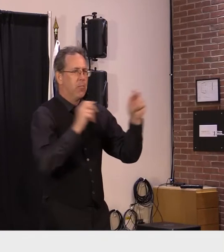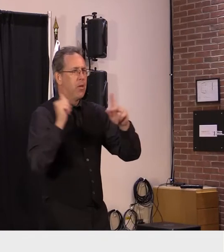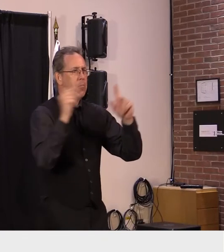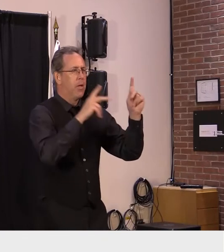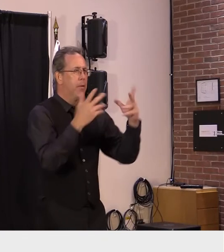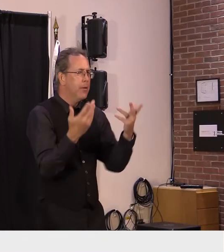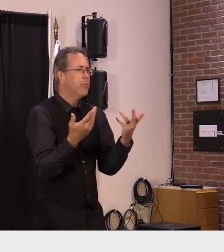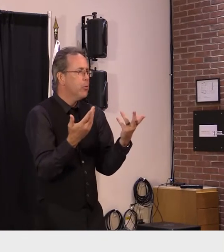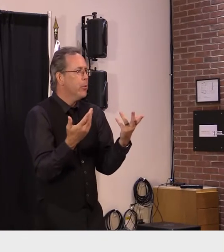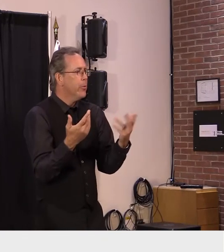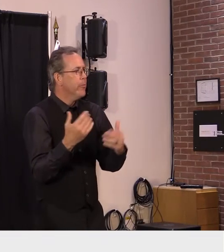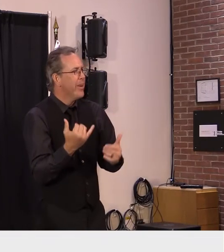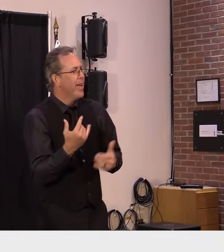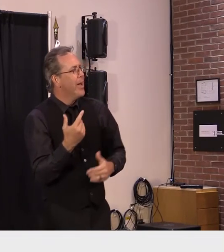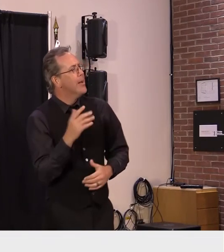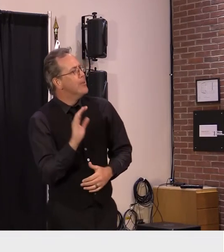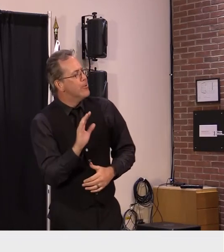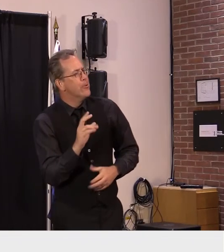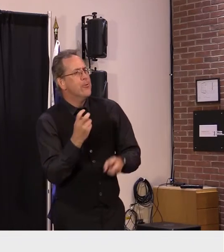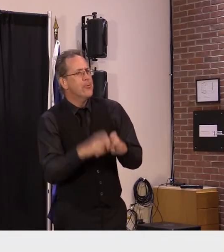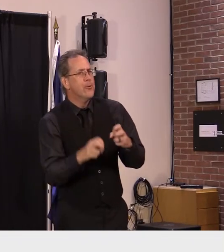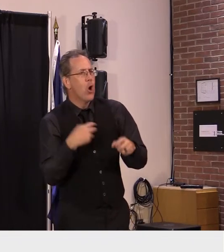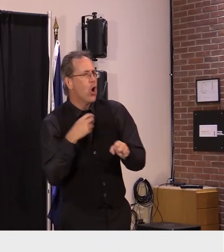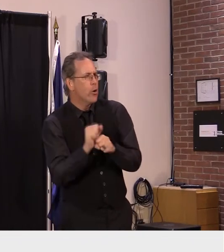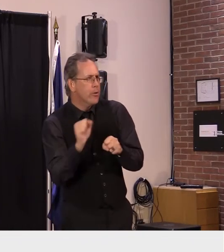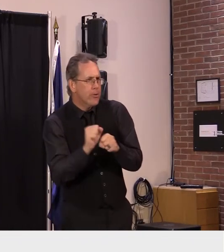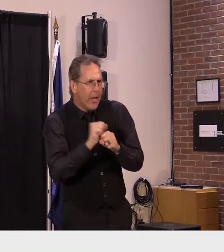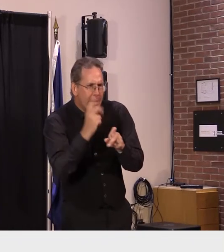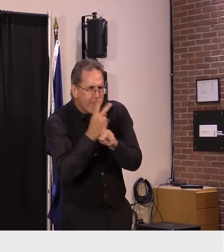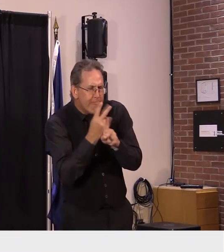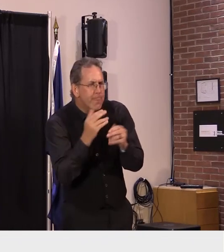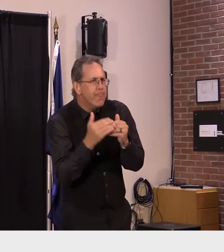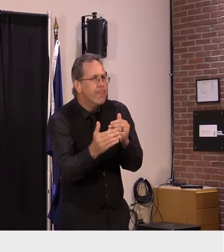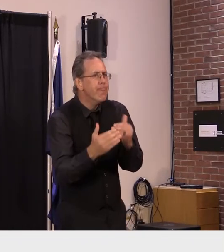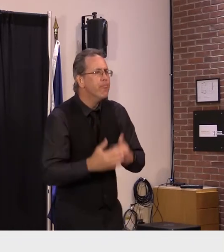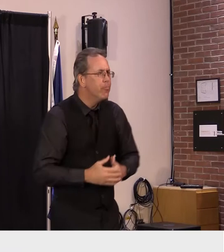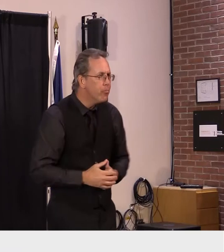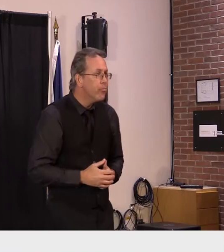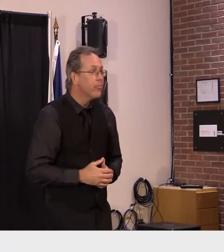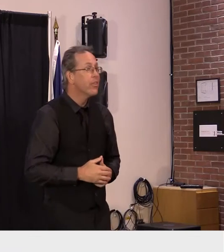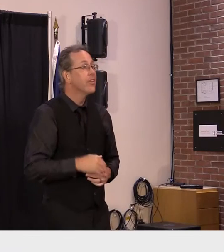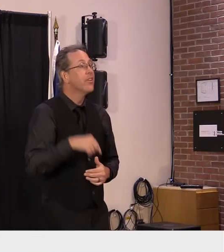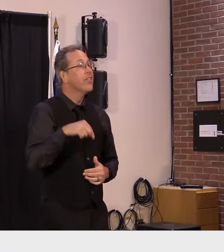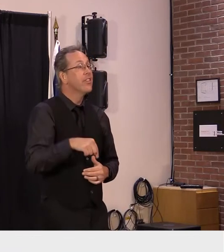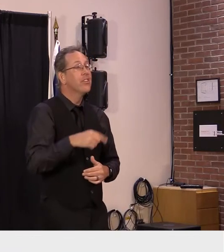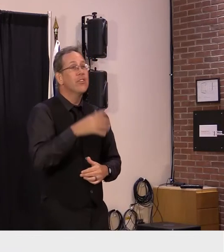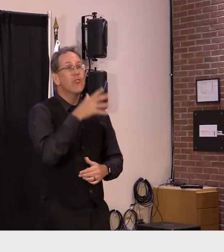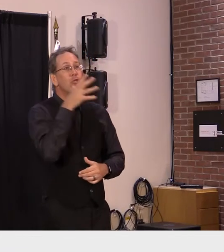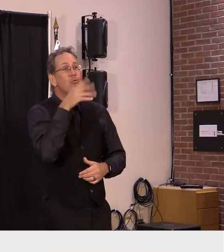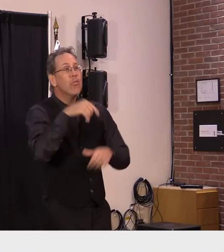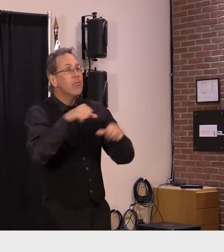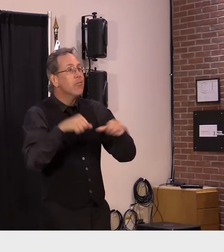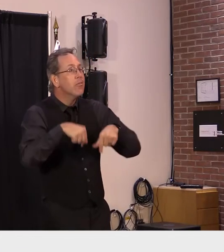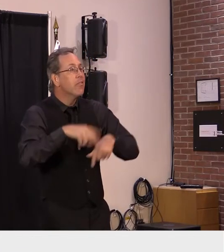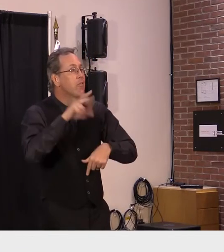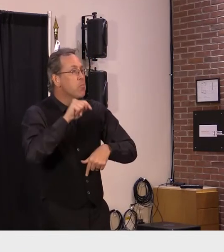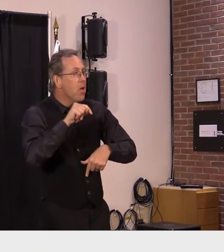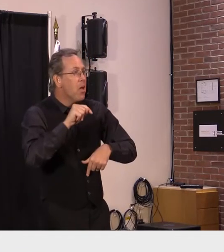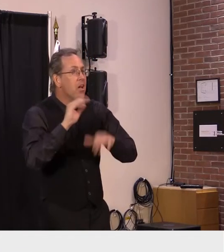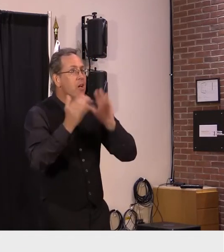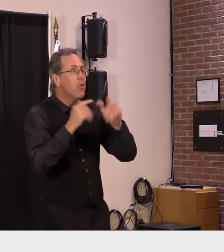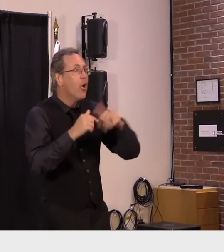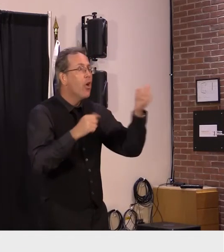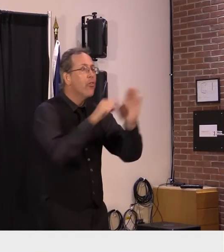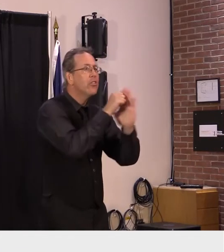understand the trends because we we had an uneven experience inside the state due to our decentralized education system and i think it's then